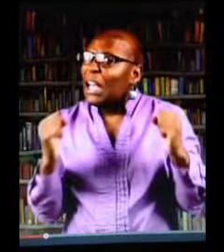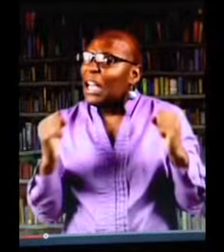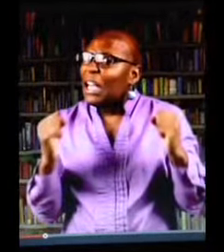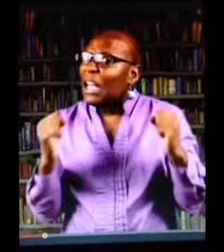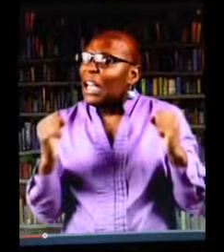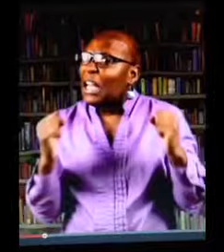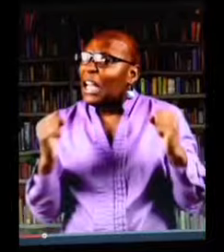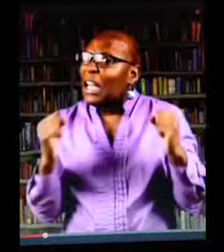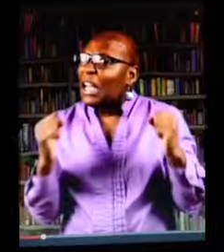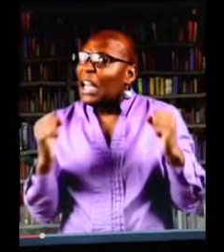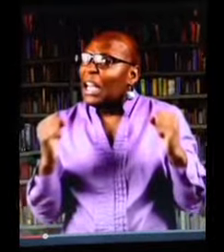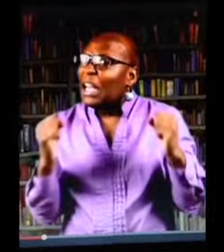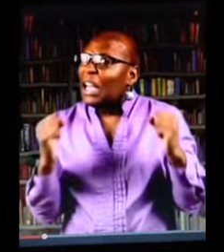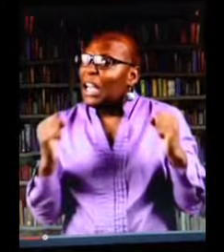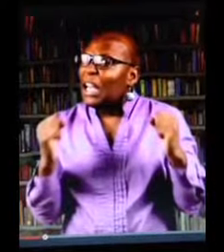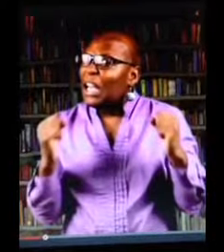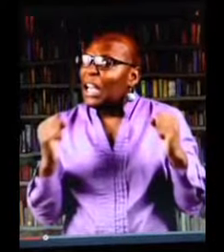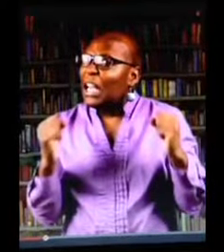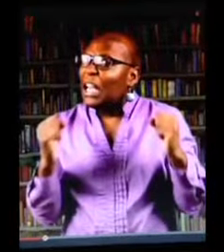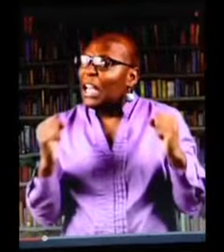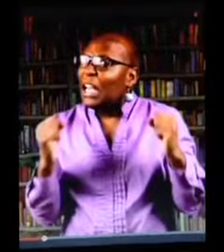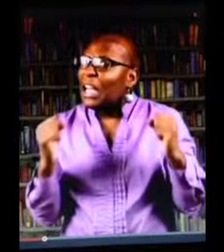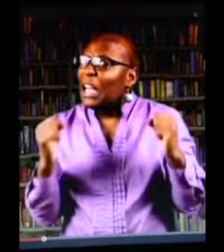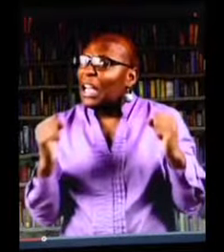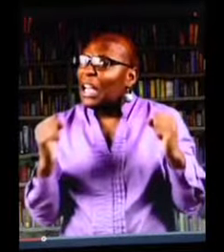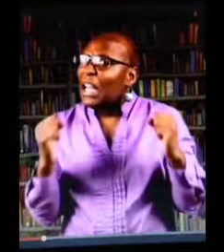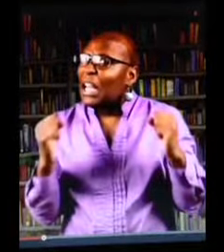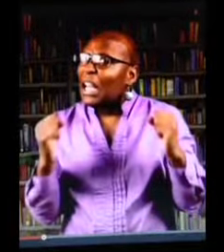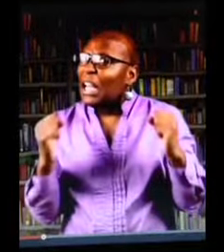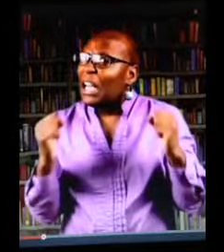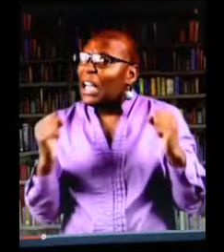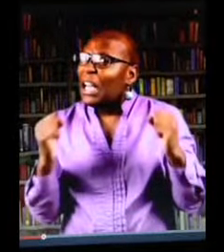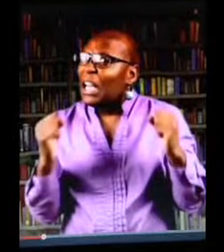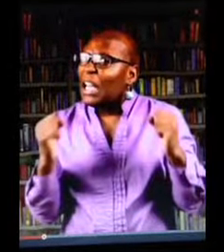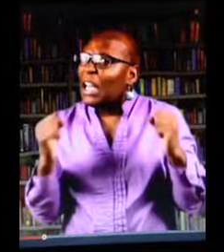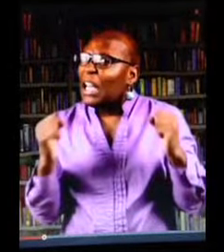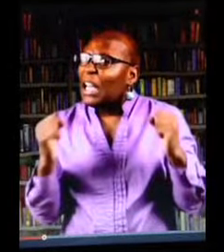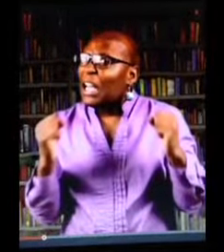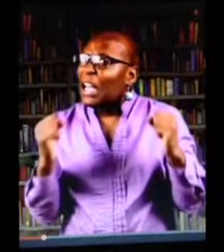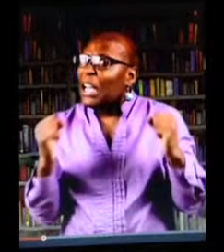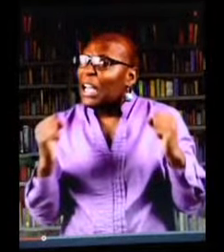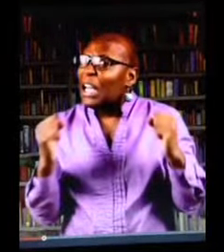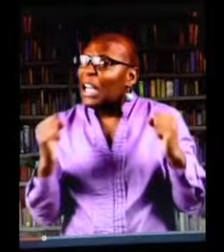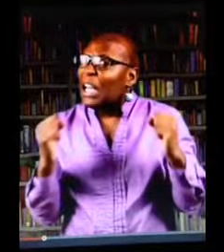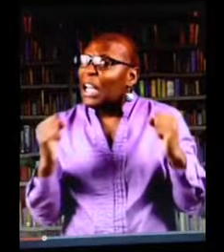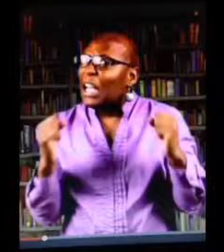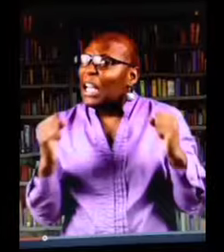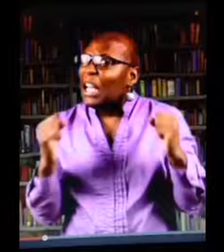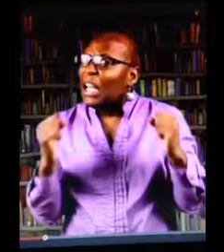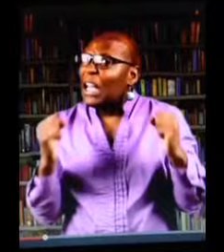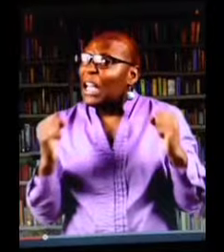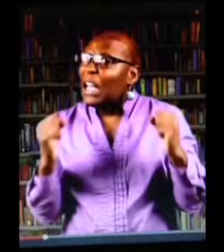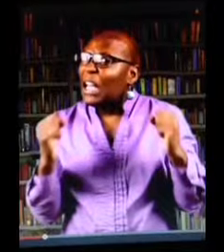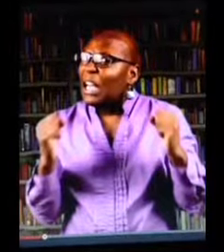He must have been about three or four. I walked up to him and I introduced myself. He was ignoring me and wouldn't look at me.